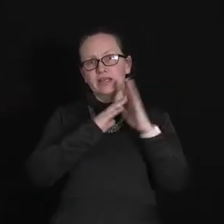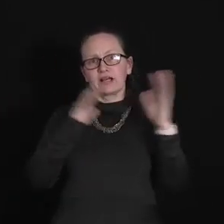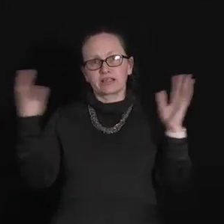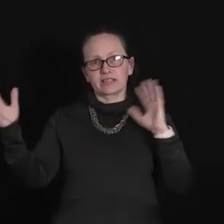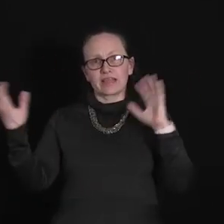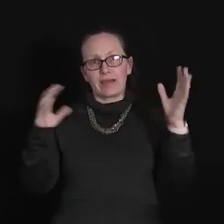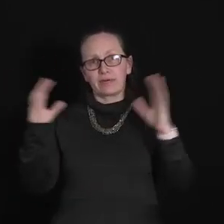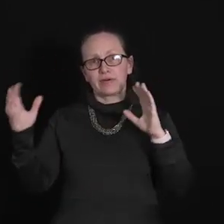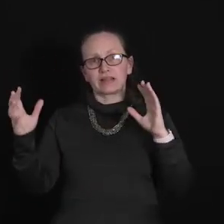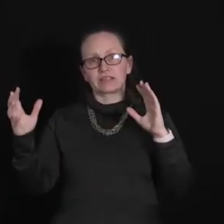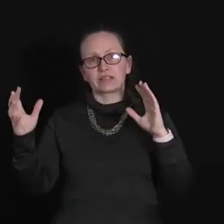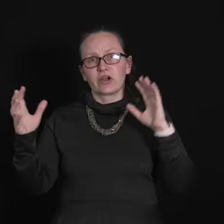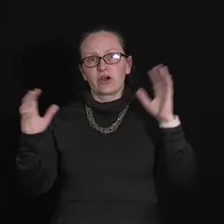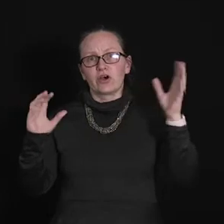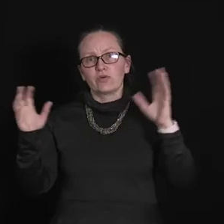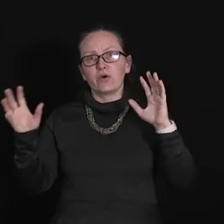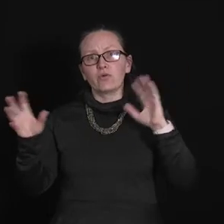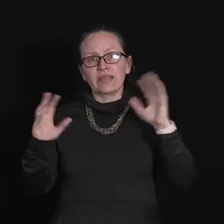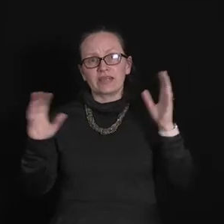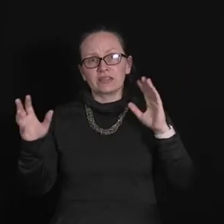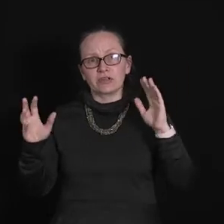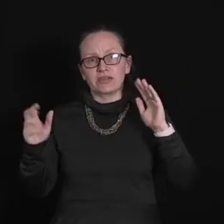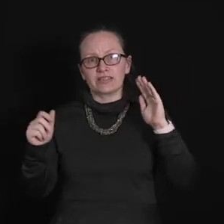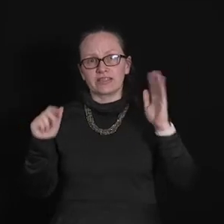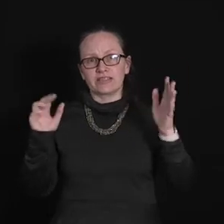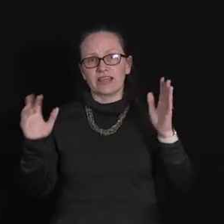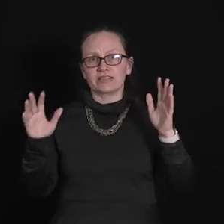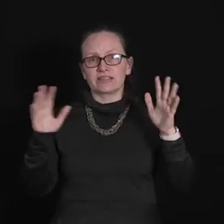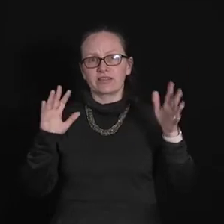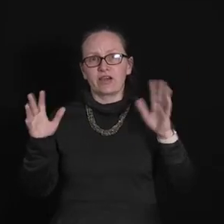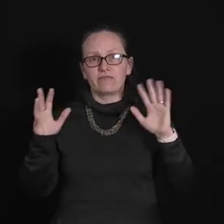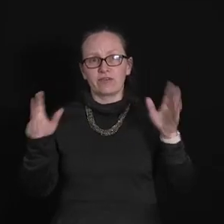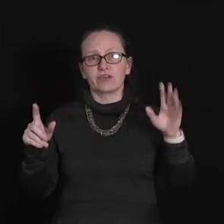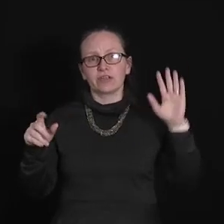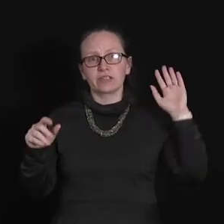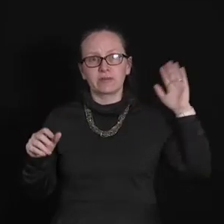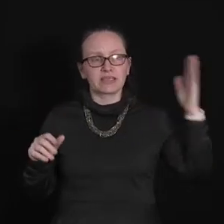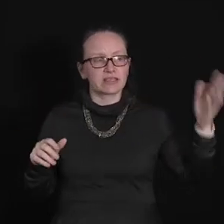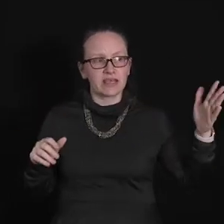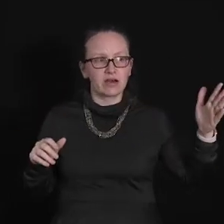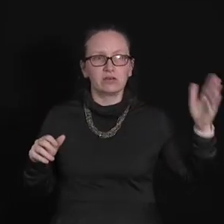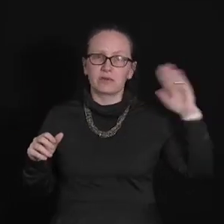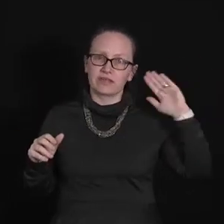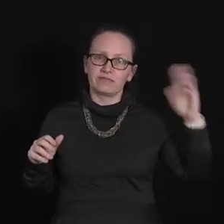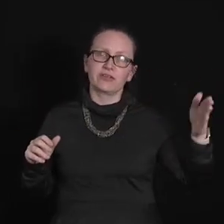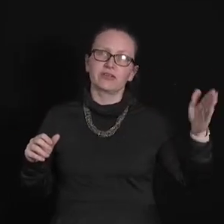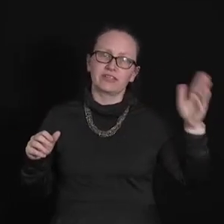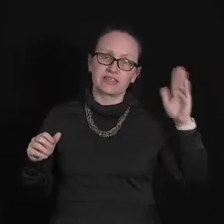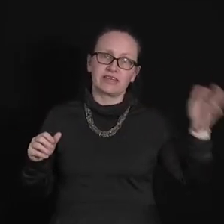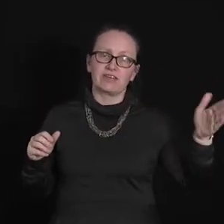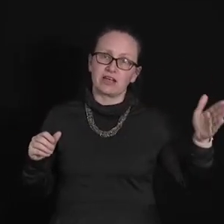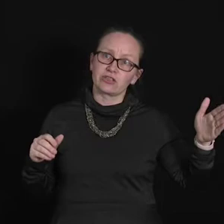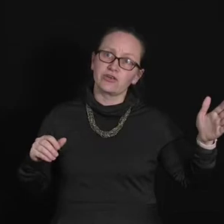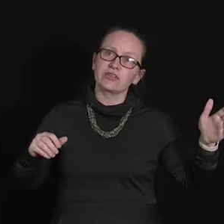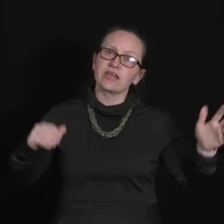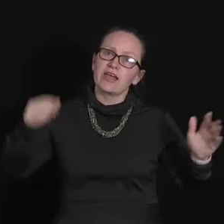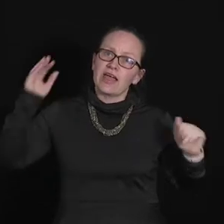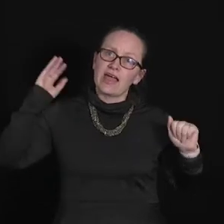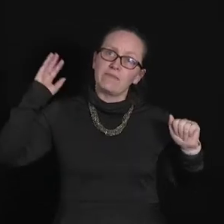Young's apparatus. All we can do is detect the photons we can tell when the photon is leaving our source and